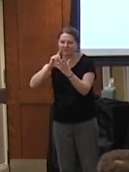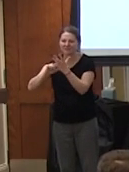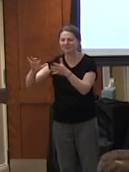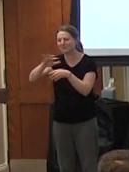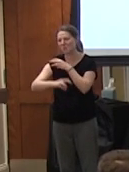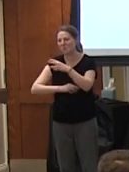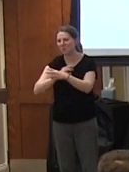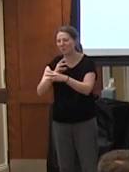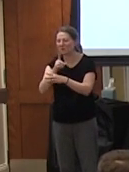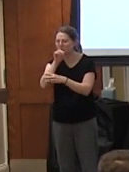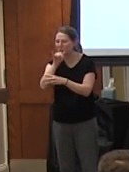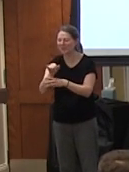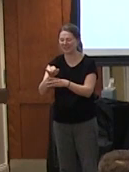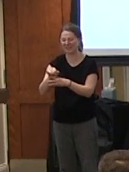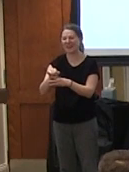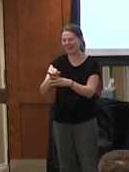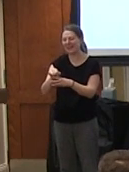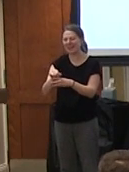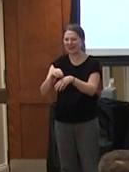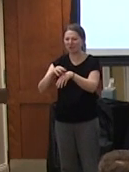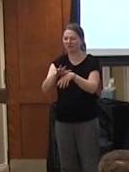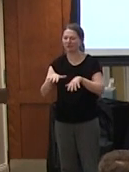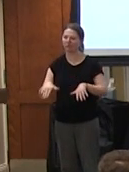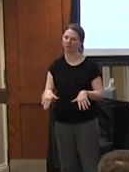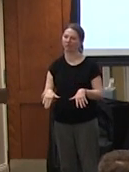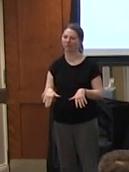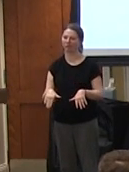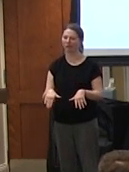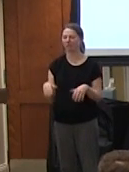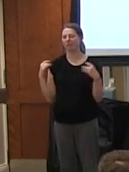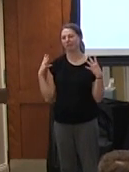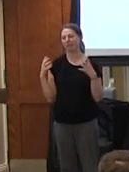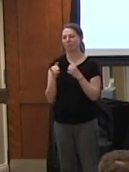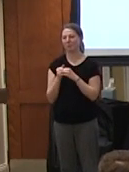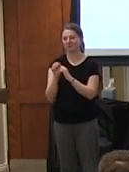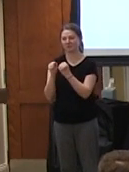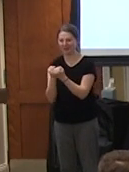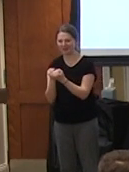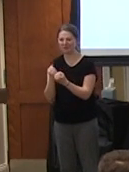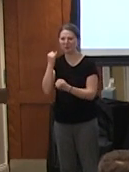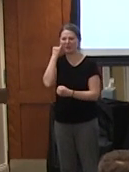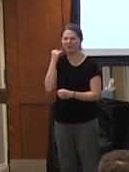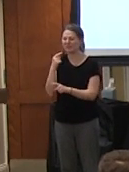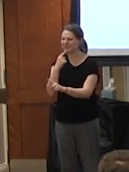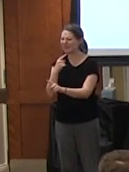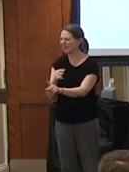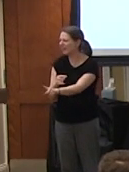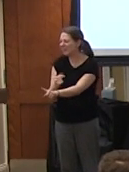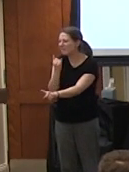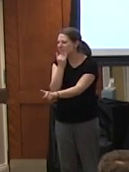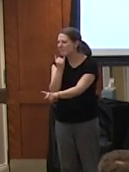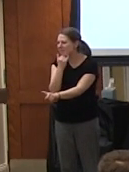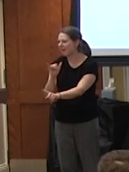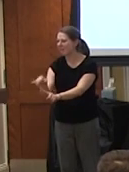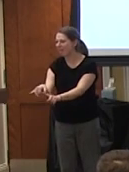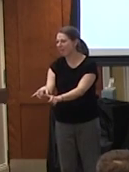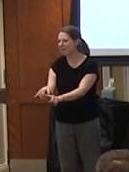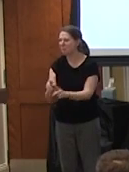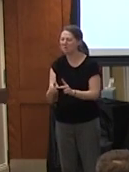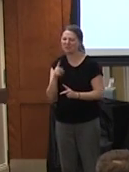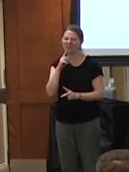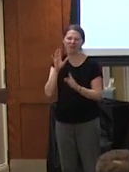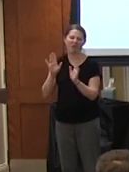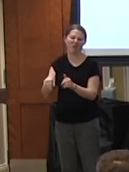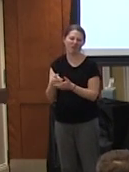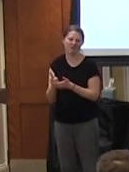they're causing stagnation in our society so simply speaking up against those moments when folks say ah that's